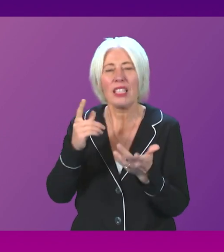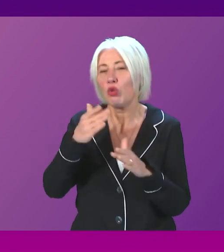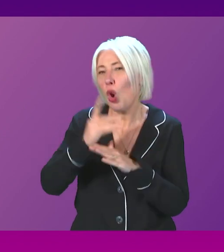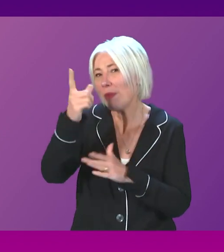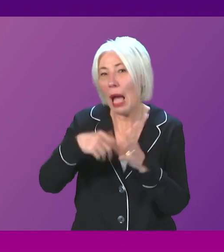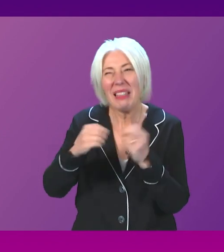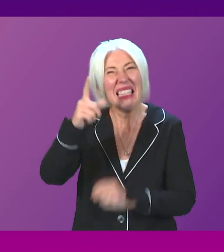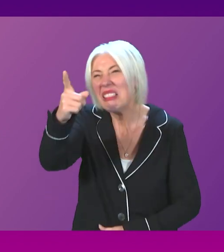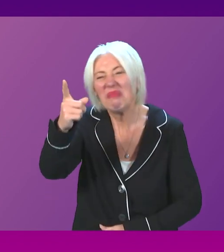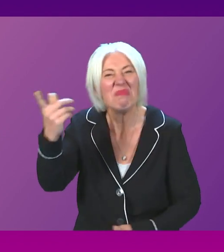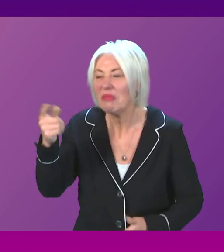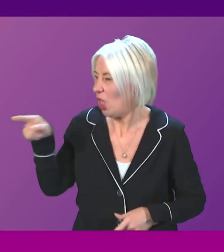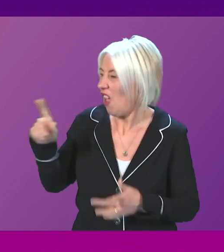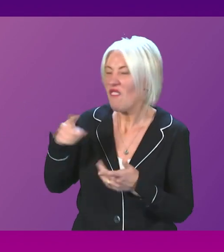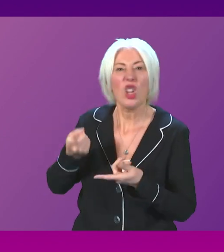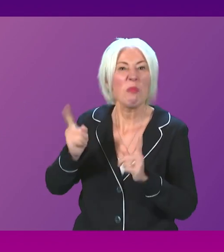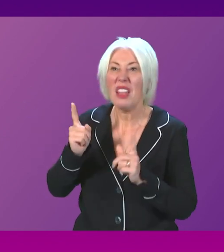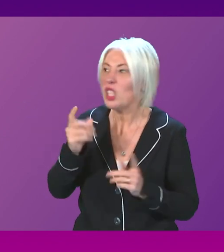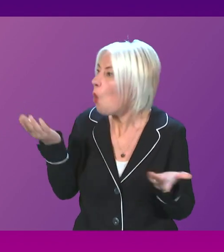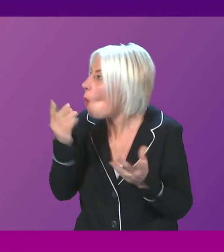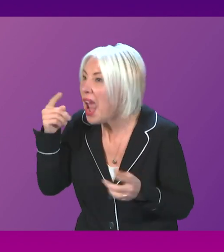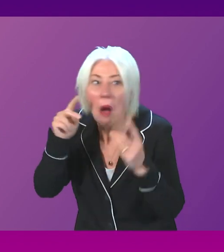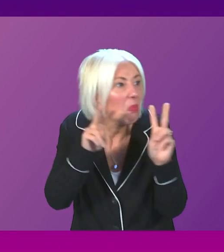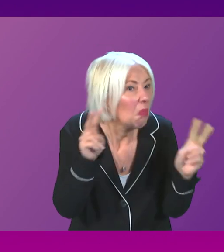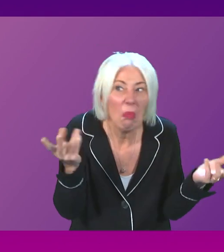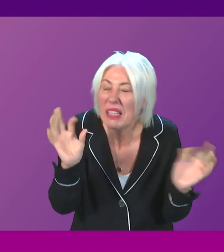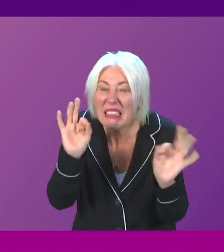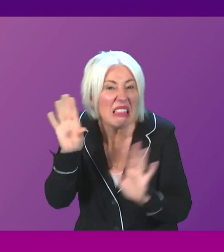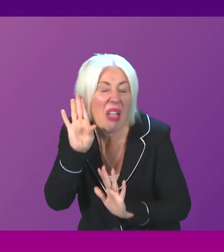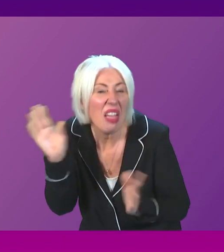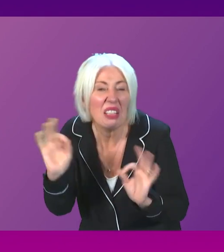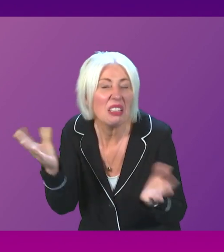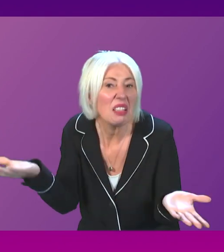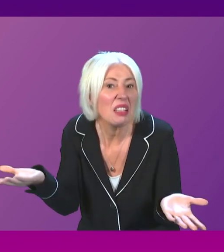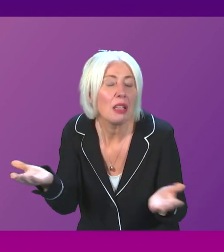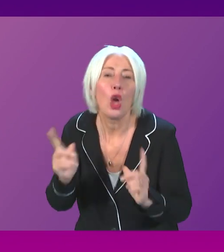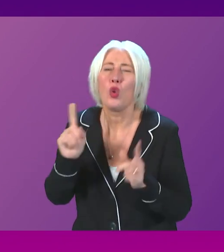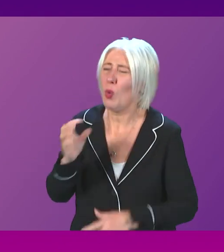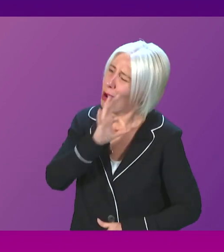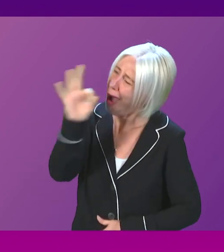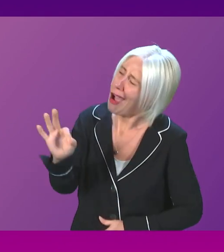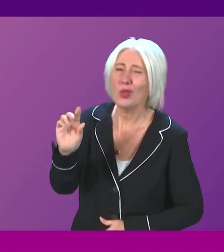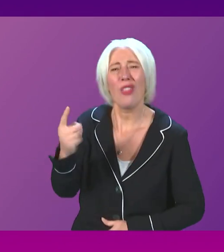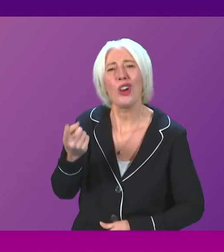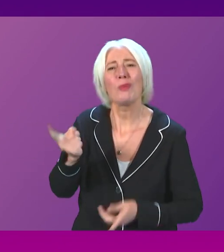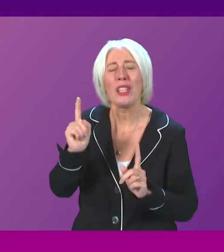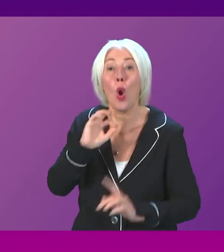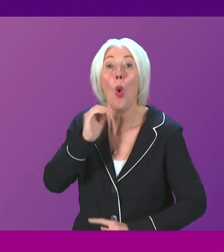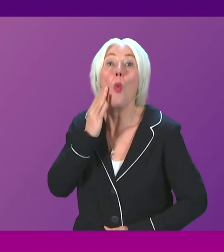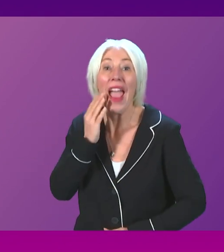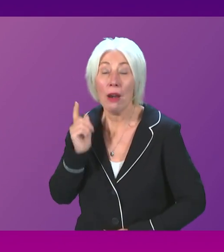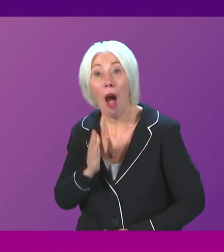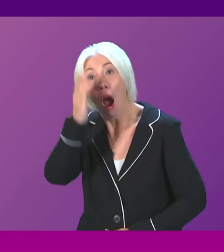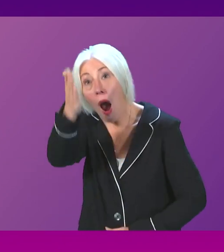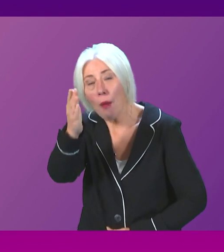Aberdeen, you are nowhere to be seen, and we're met with a maul of silence. So can I ask the First Minister, when are going to come up to